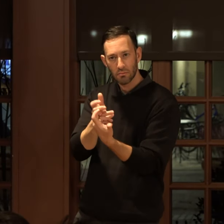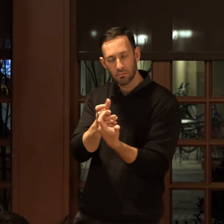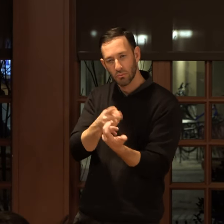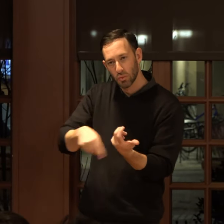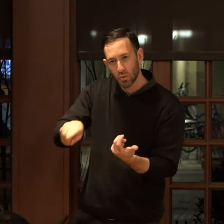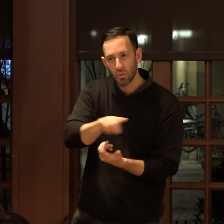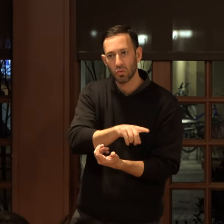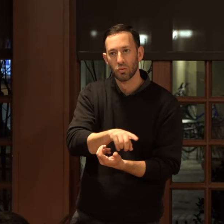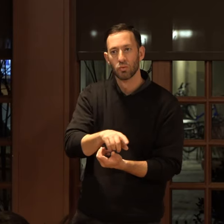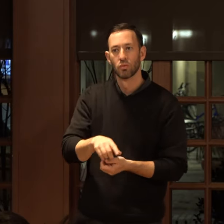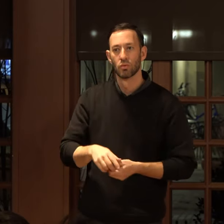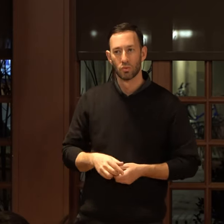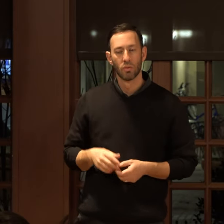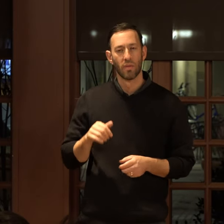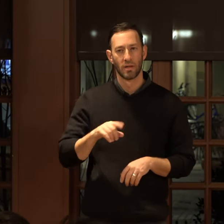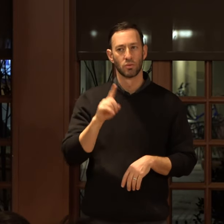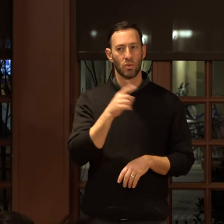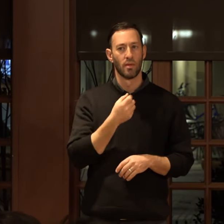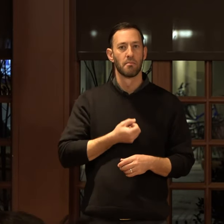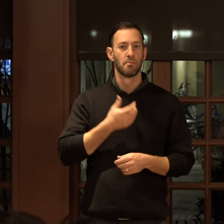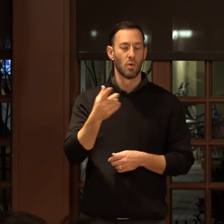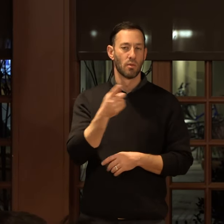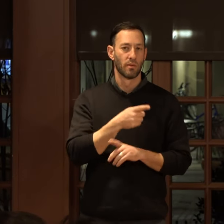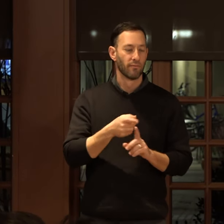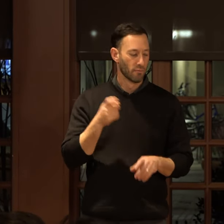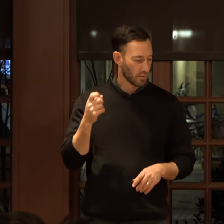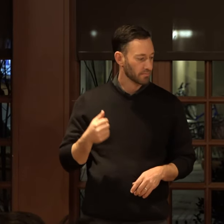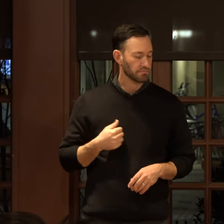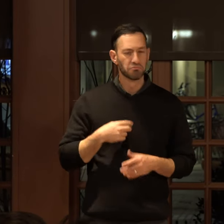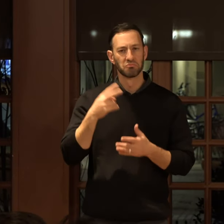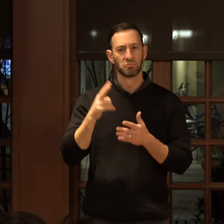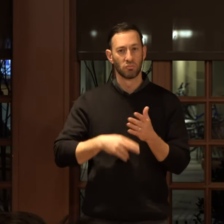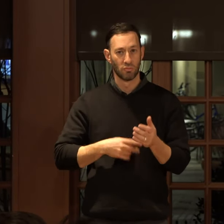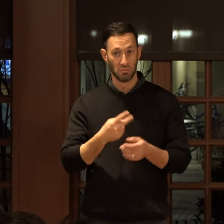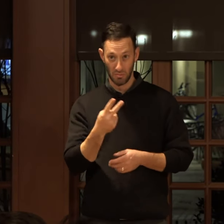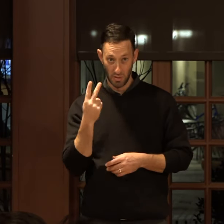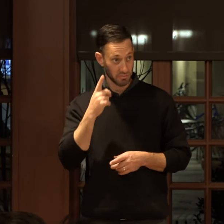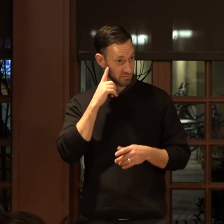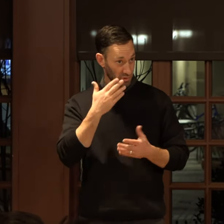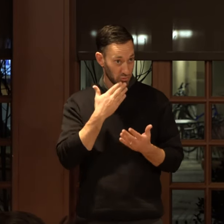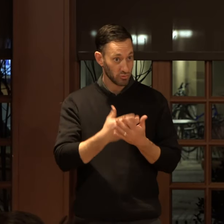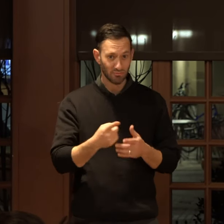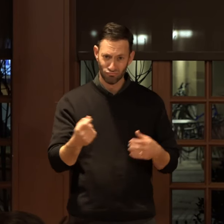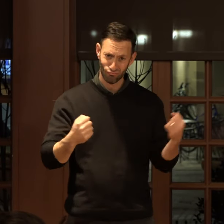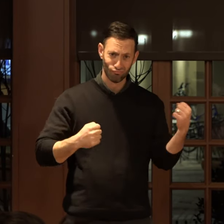Um, so that's where these poems are coming from. I'm just going to read a couple of them. Does that sound all right, y'all?